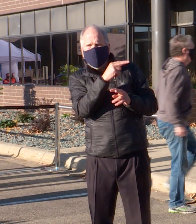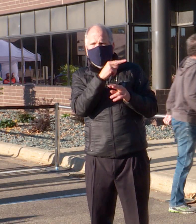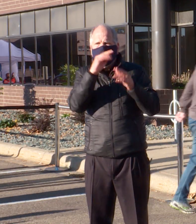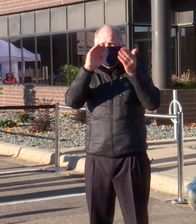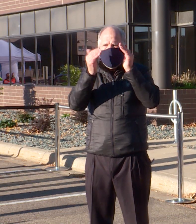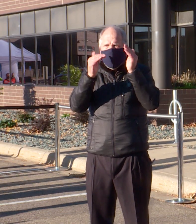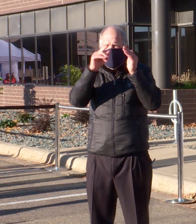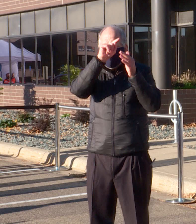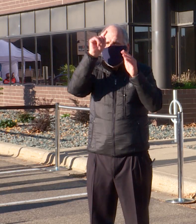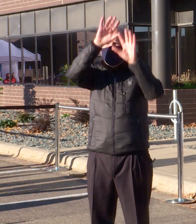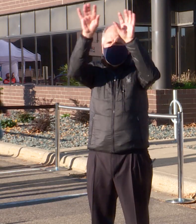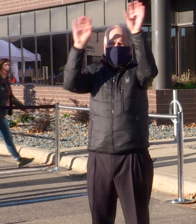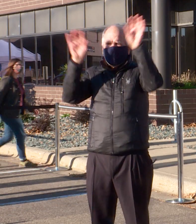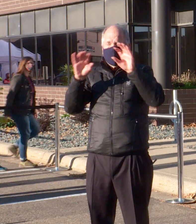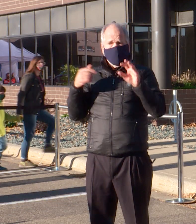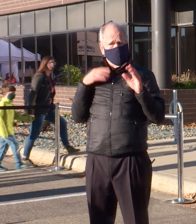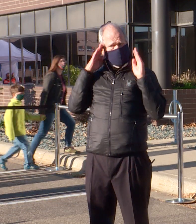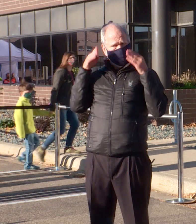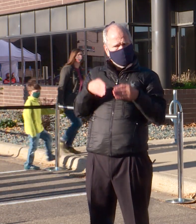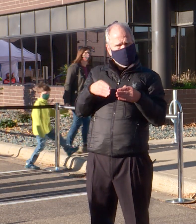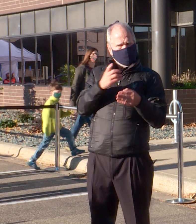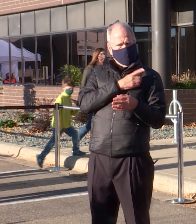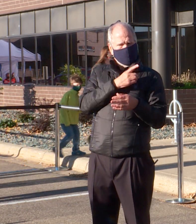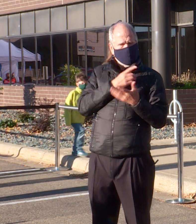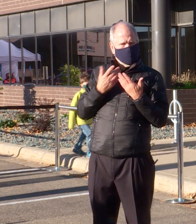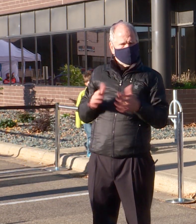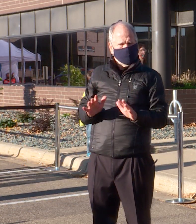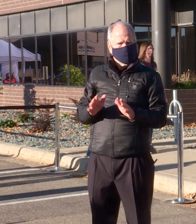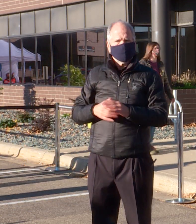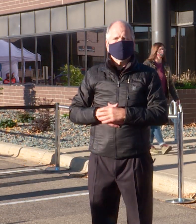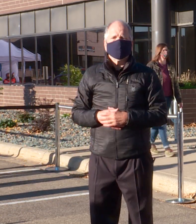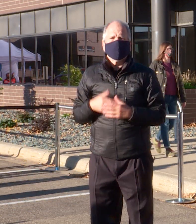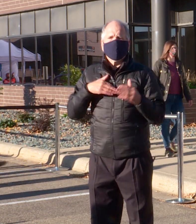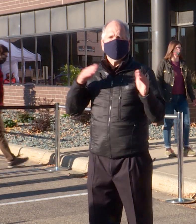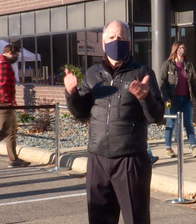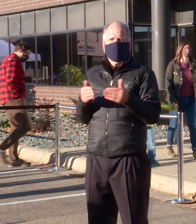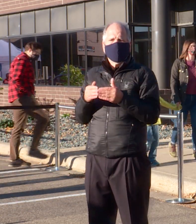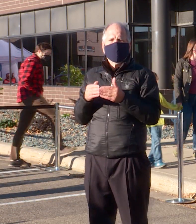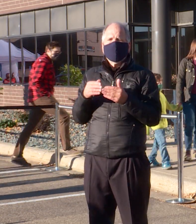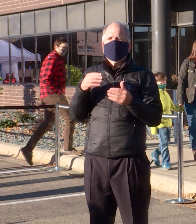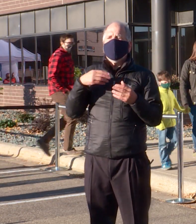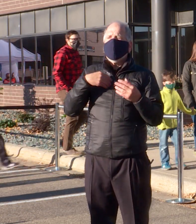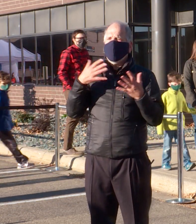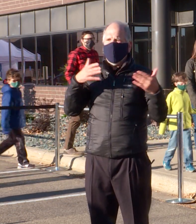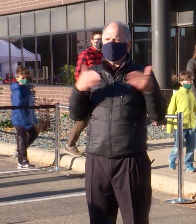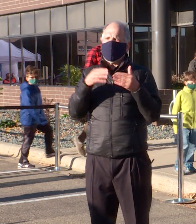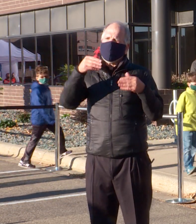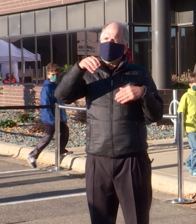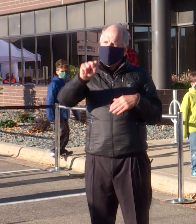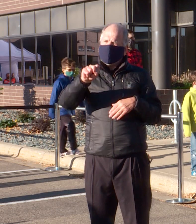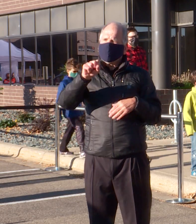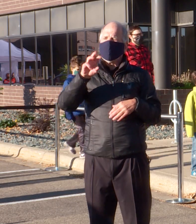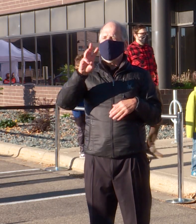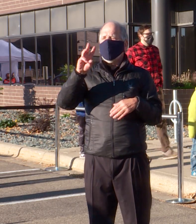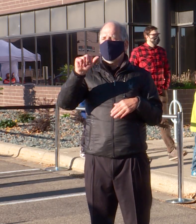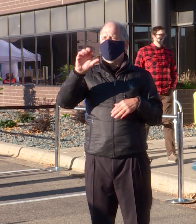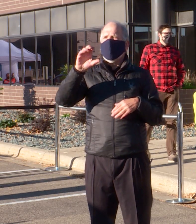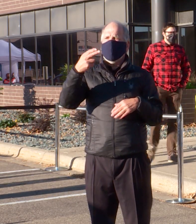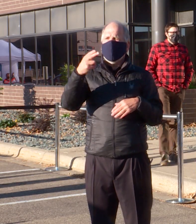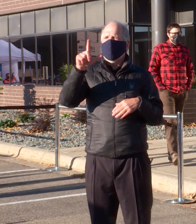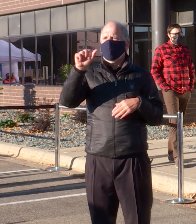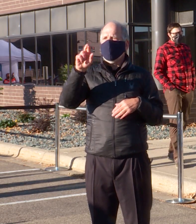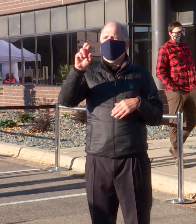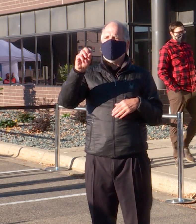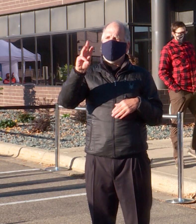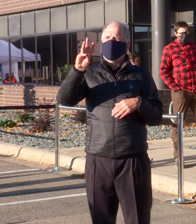point, I'd like to introduce my colleague again, Ms. Wacklerowicz. She's going to speak through the options that voters have in terms of participating